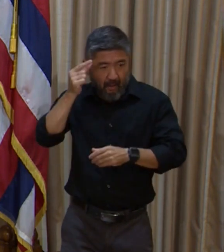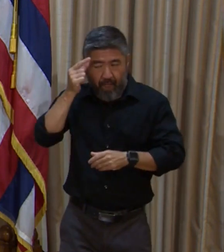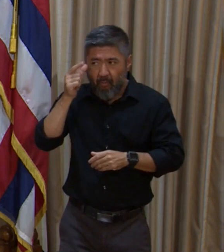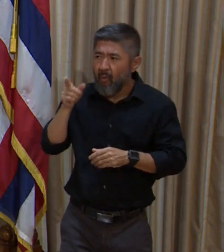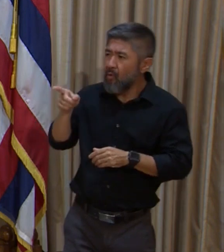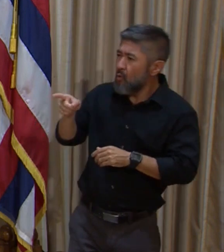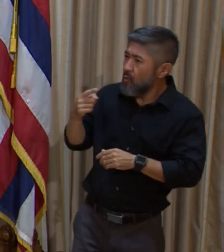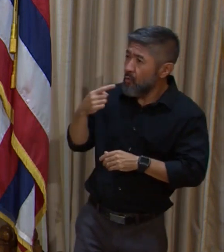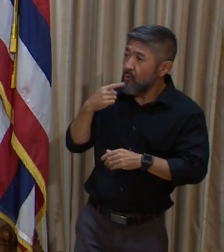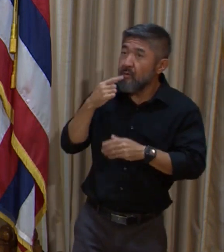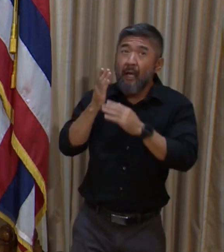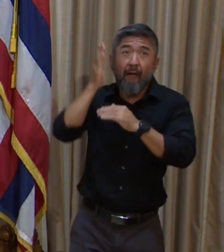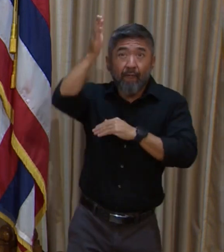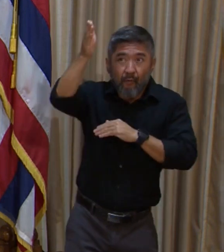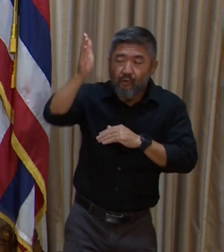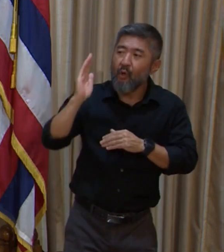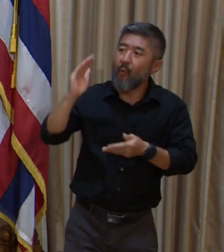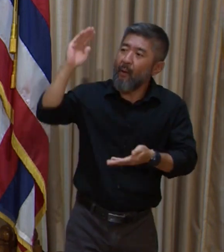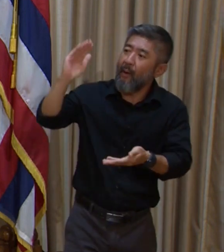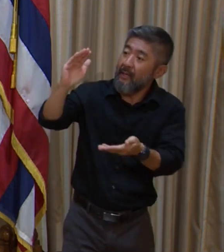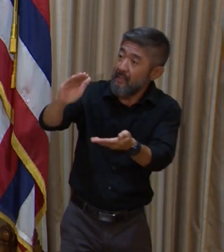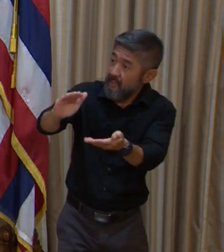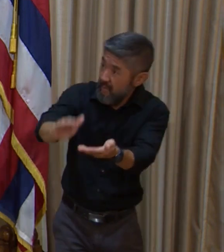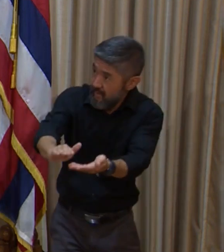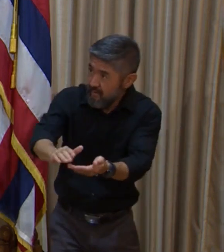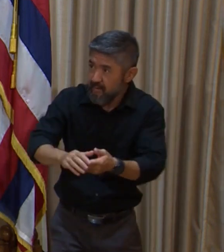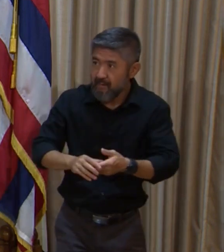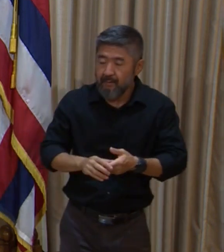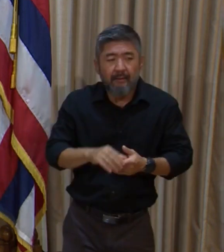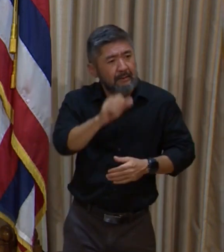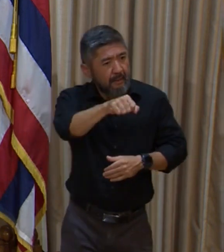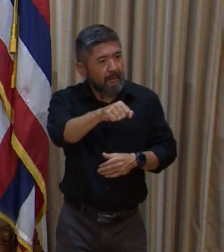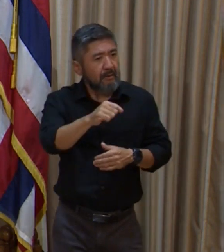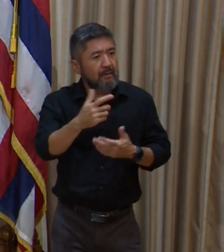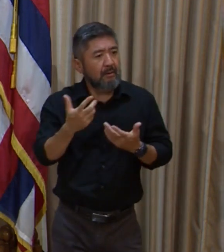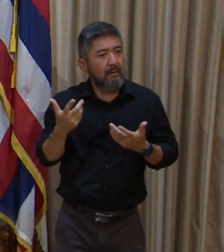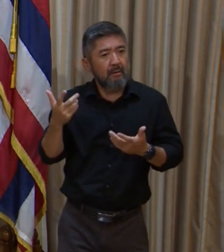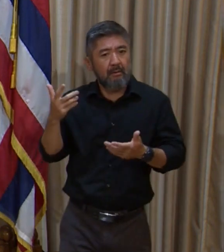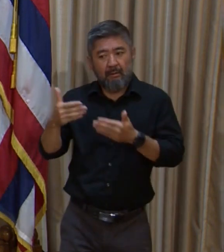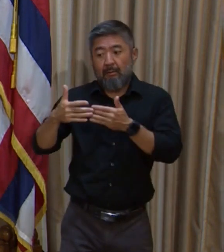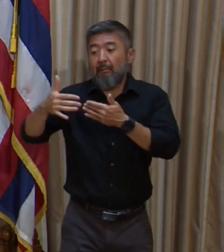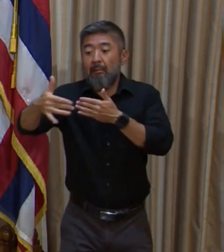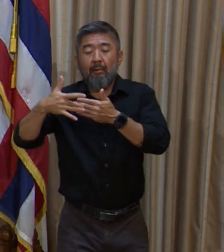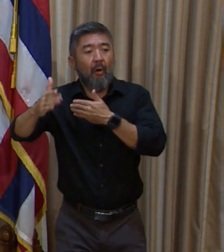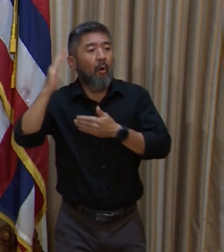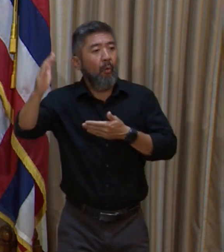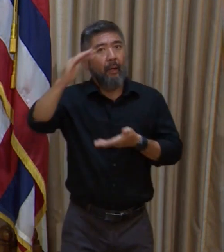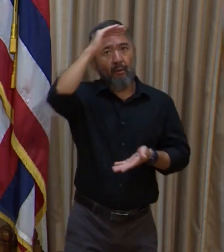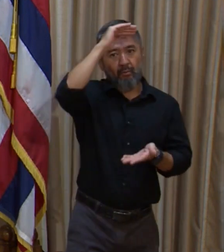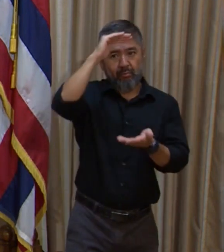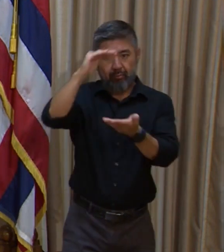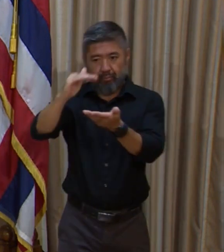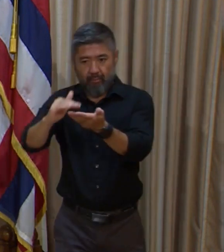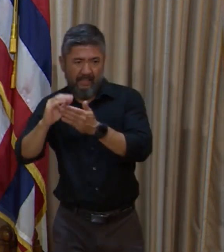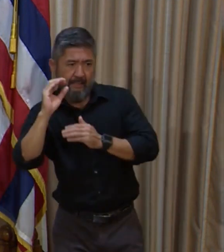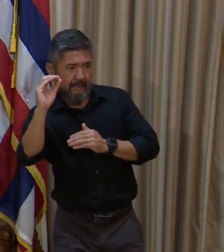shortfalls, essentially, because you've made cuts up front. Well, and we would get to zero shortfall, right, because we're required to.